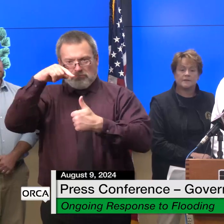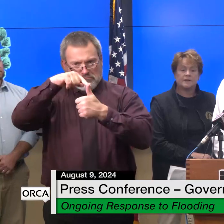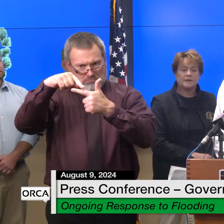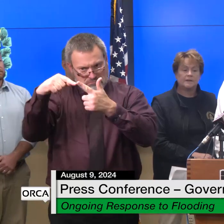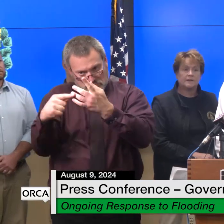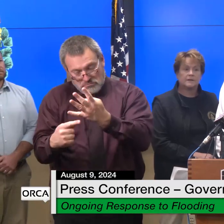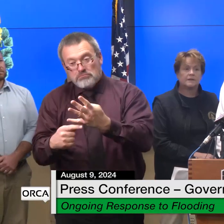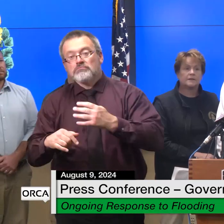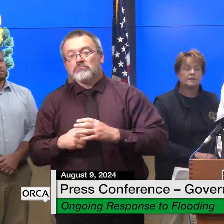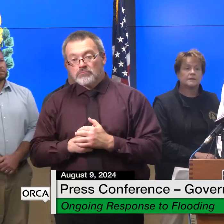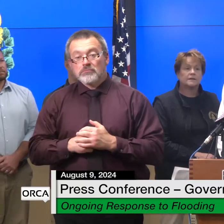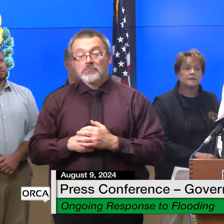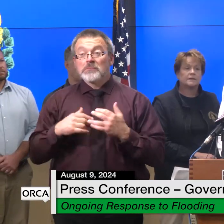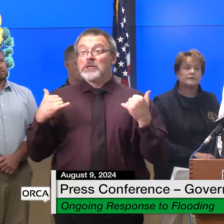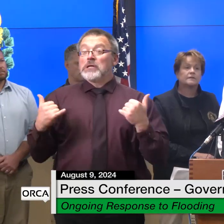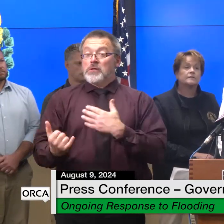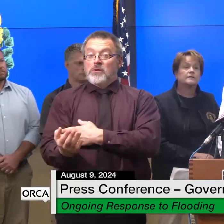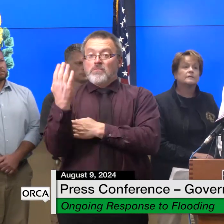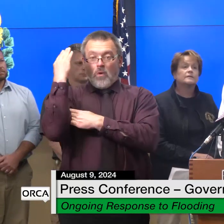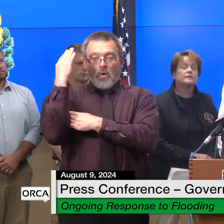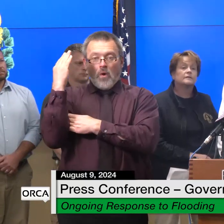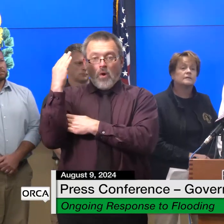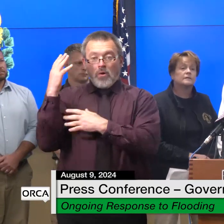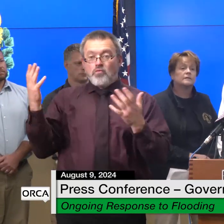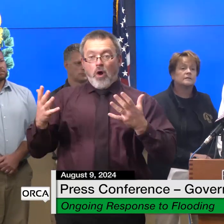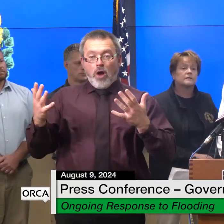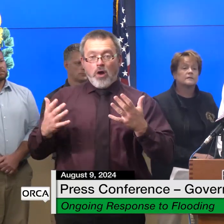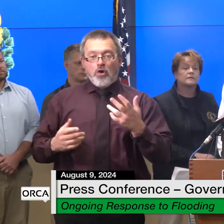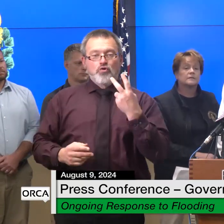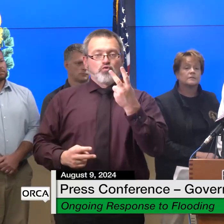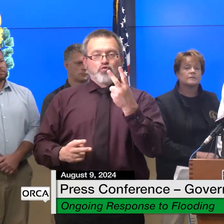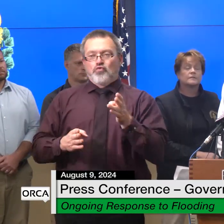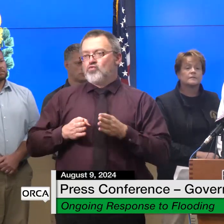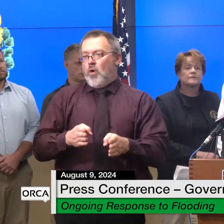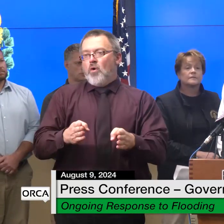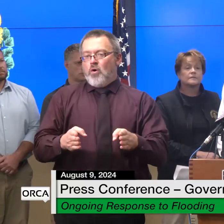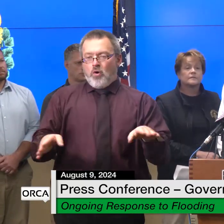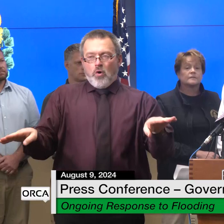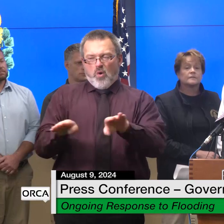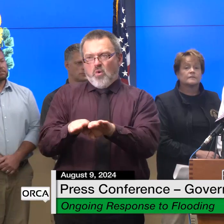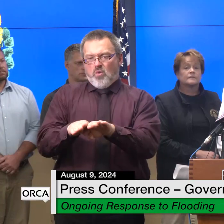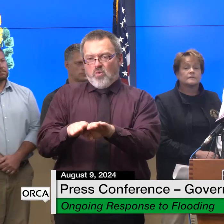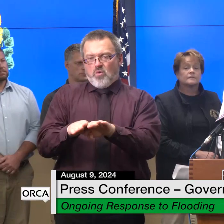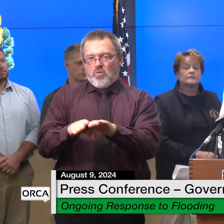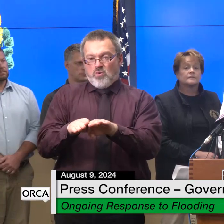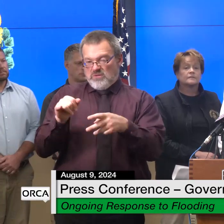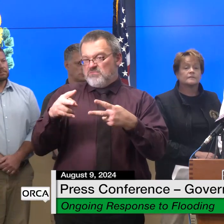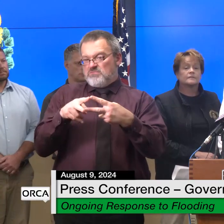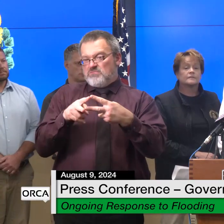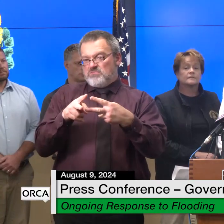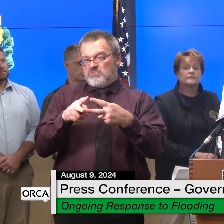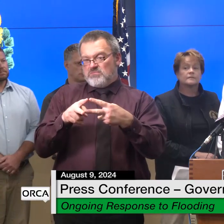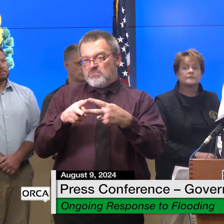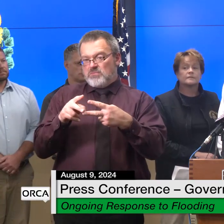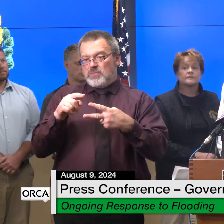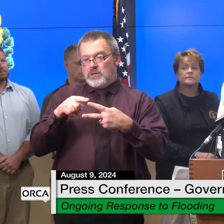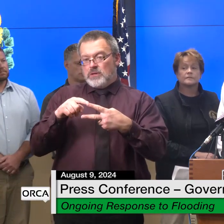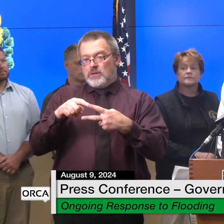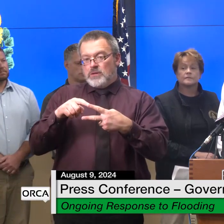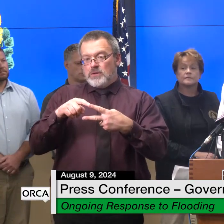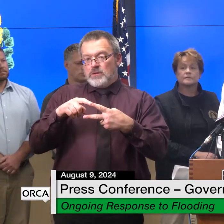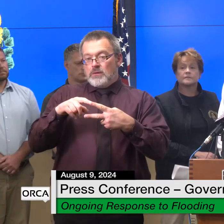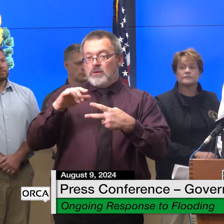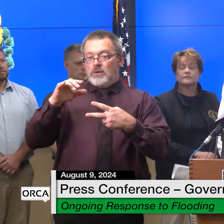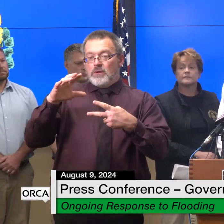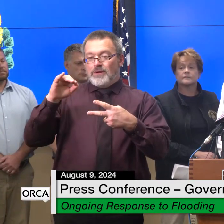this morning we still have two roads that remain closed from both the 10th and the 30th